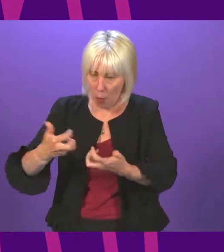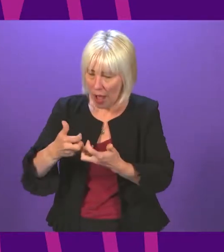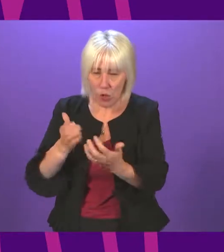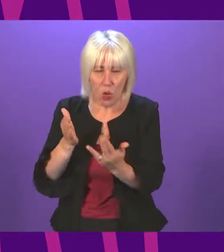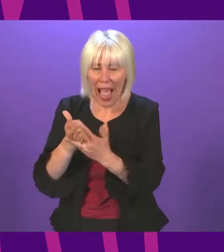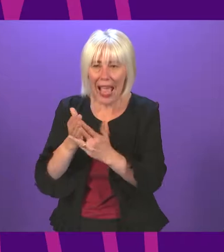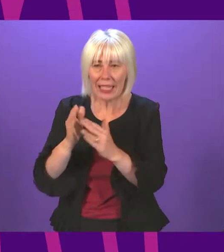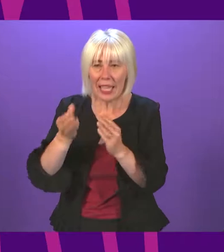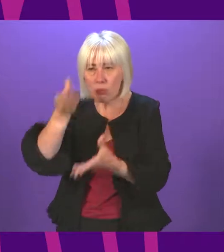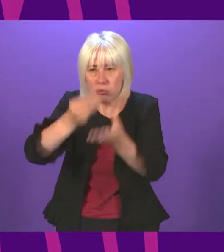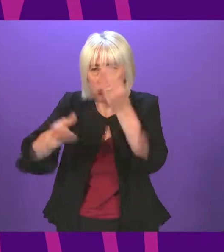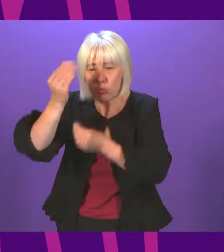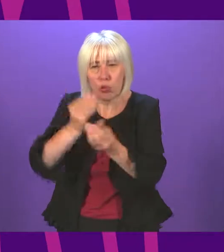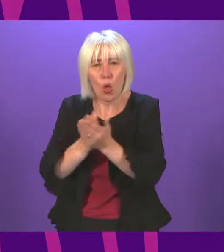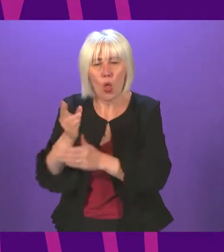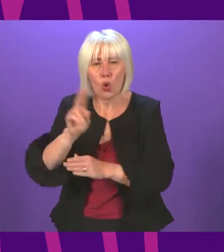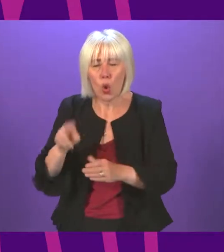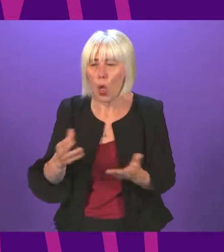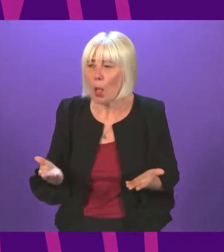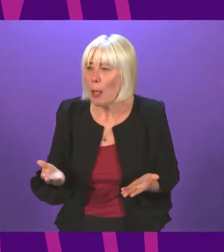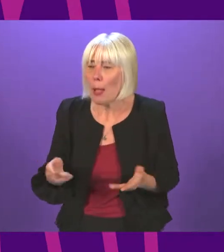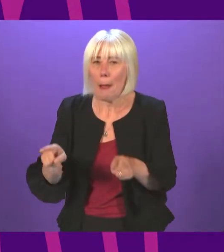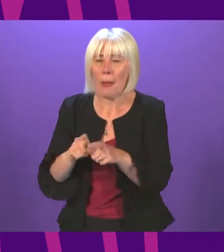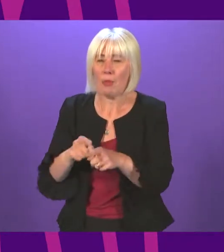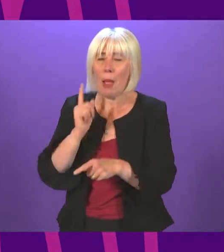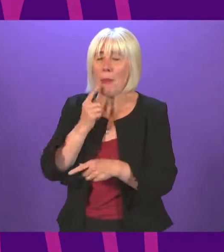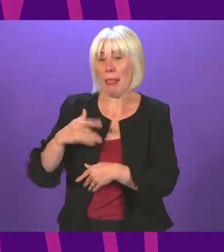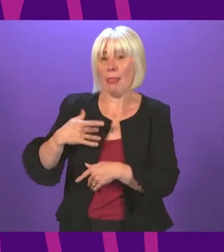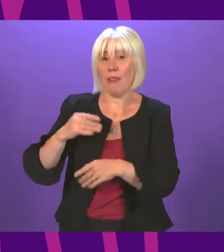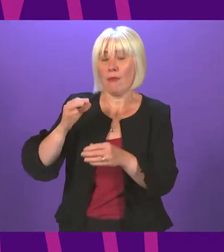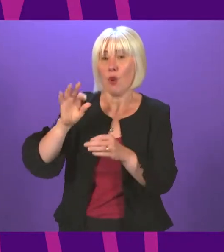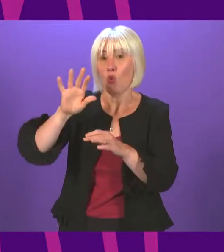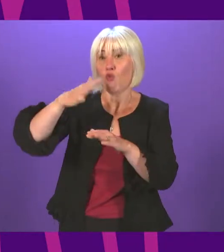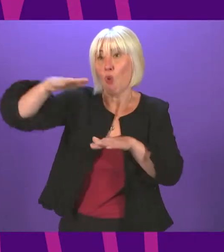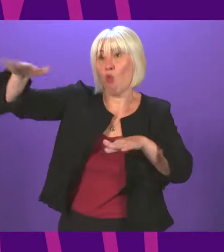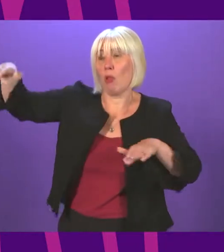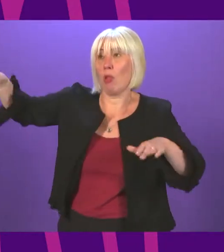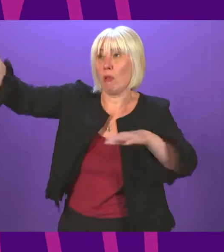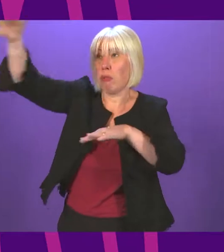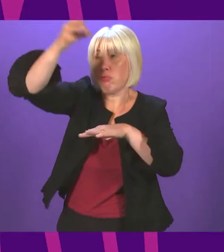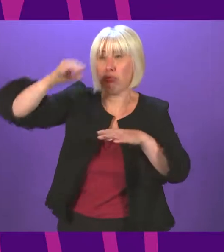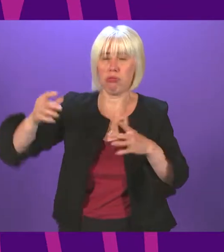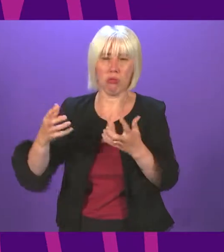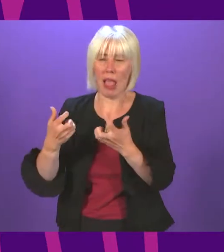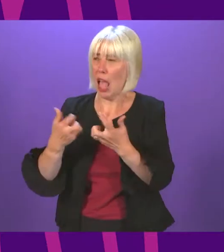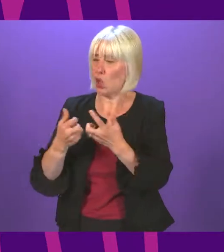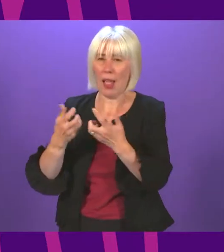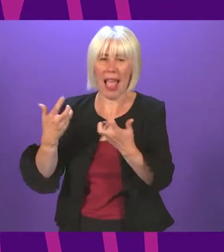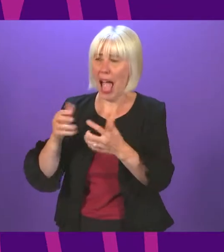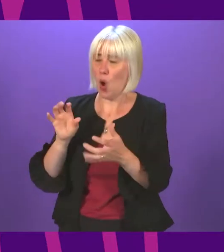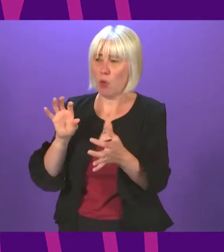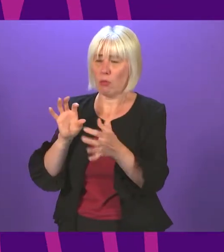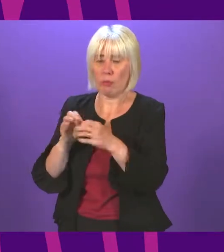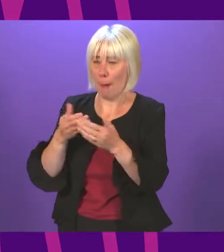And it's a long time for those in particular living in rural areas amid unmet promises on increased connectivity